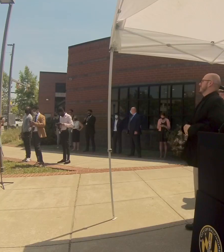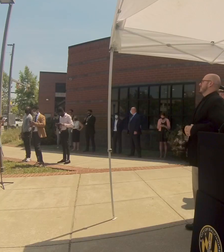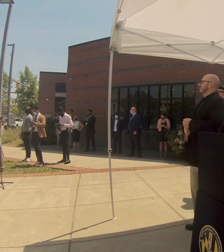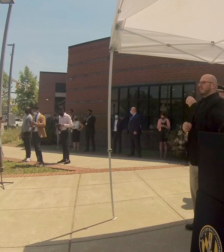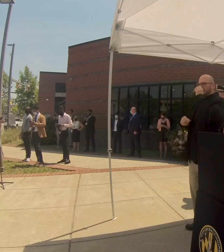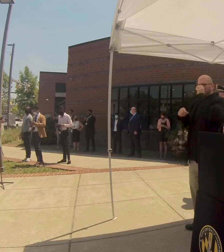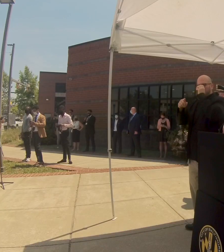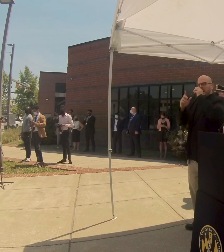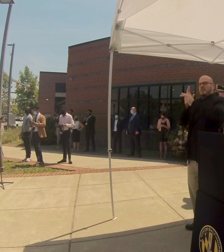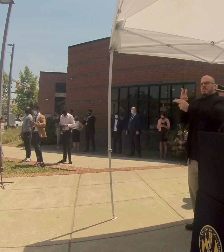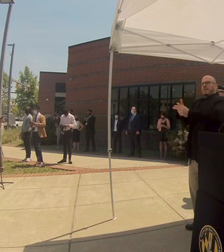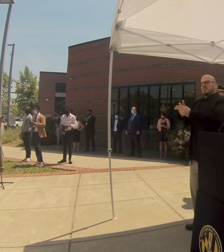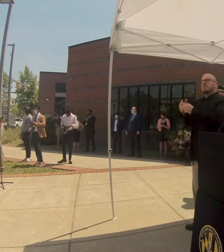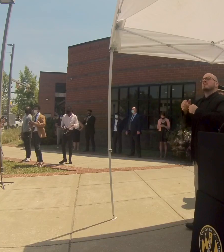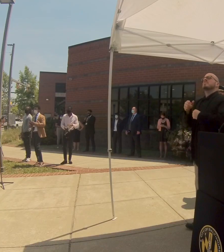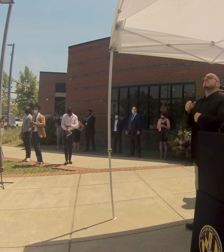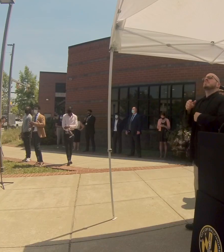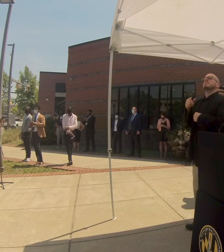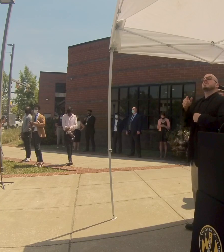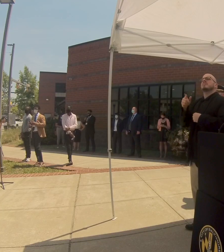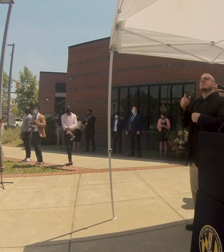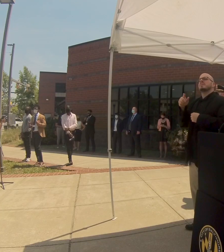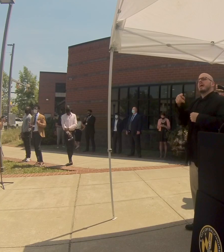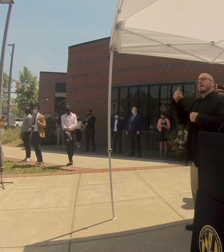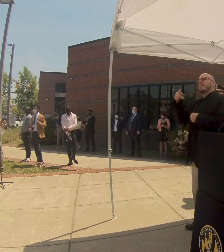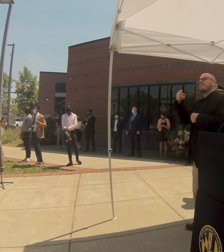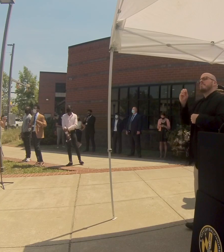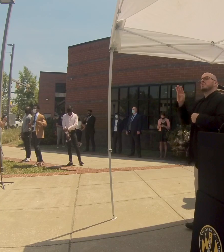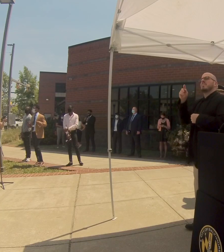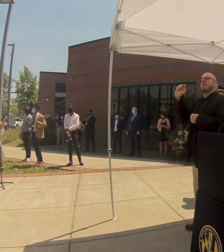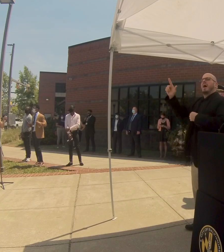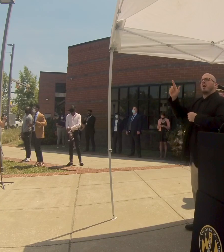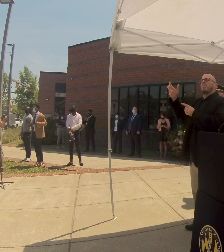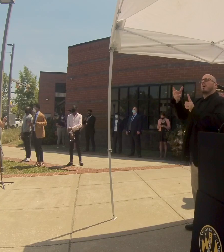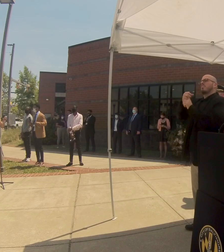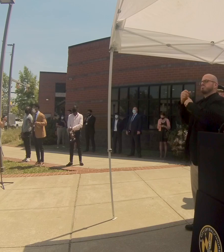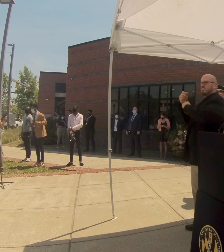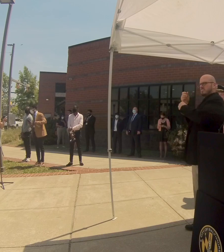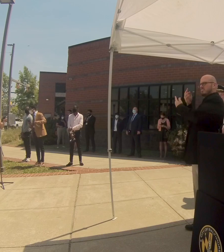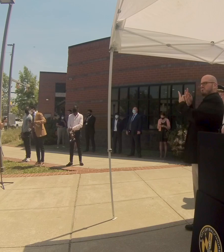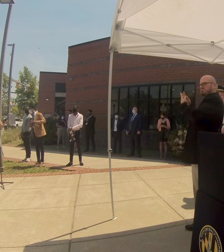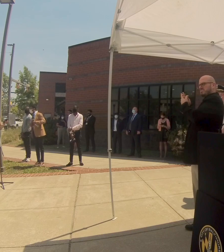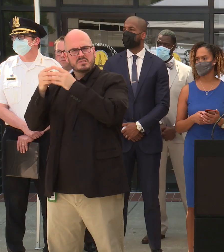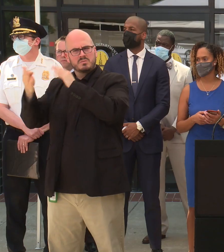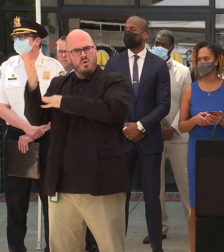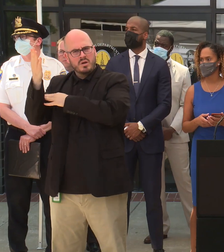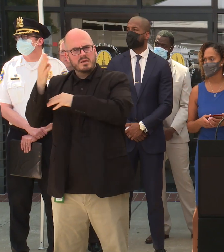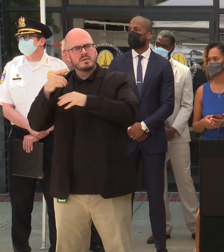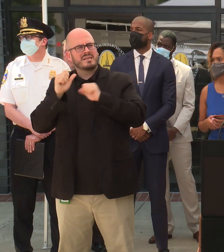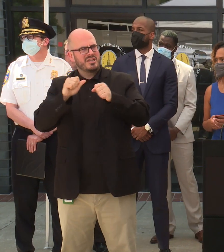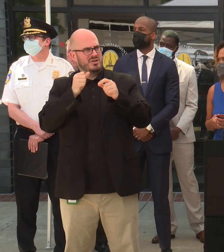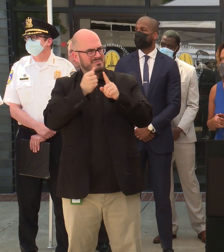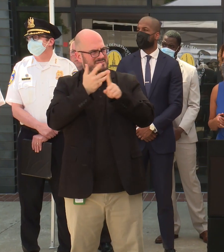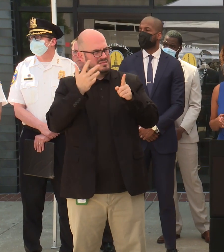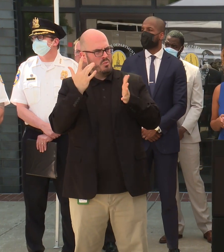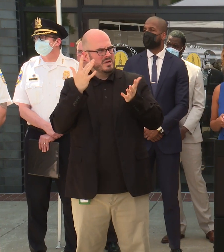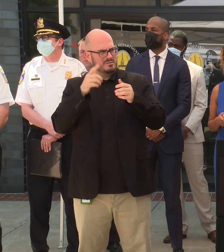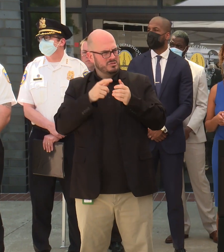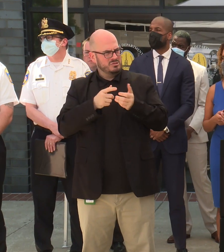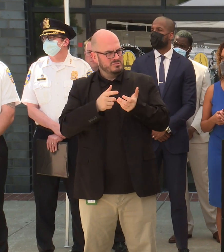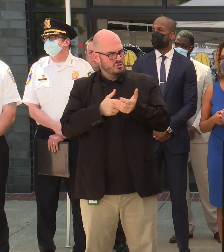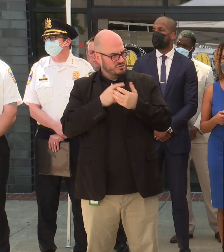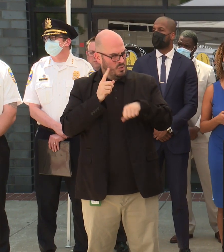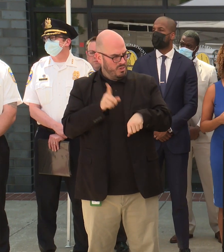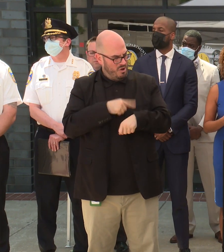You guys mentioned the fact that he was taken into custody this morning, but can you give us some details about why it took so long? There are